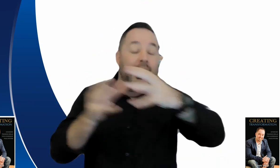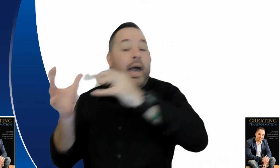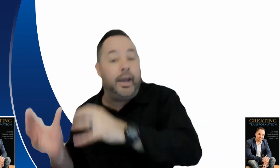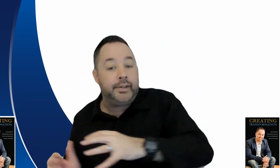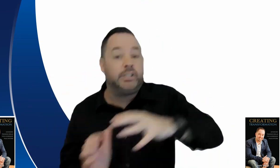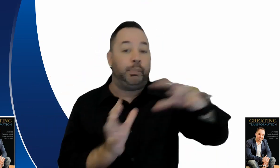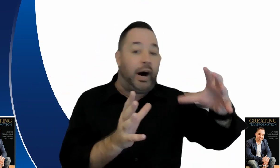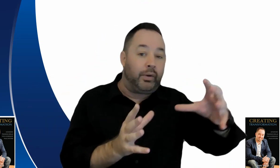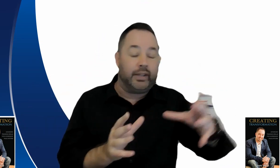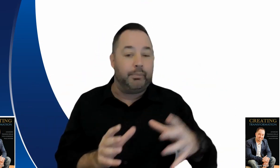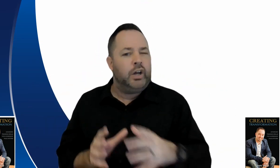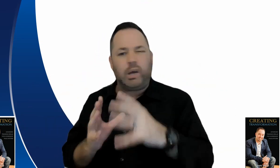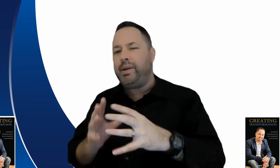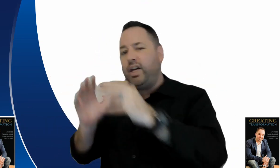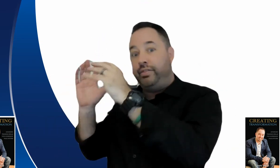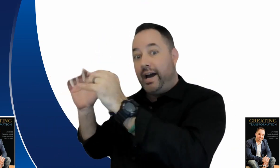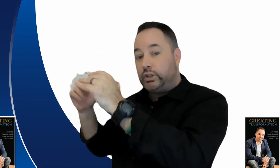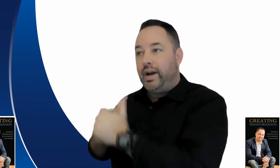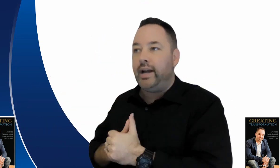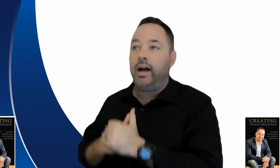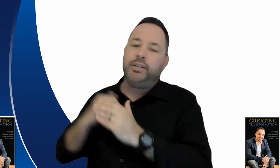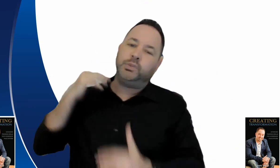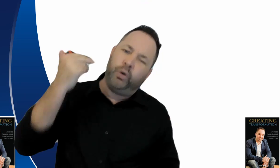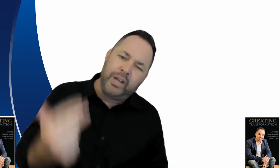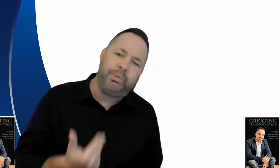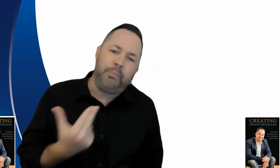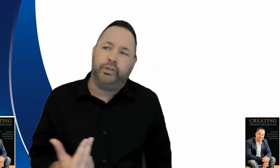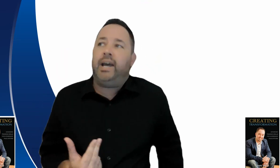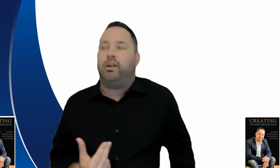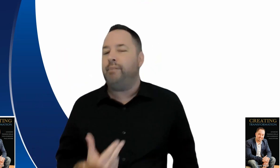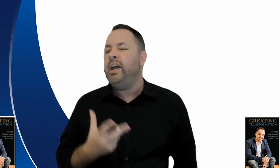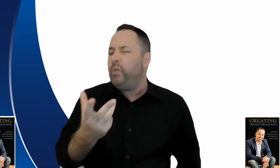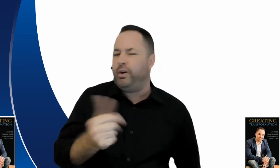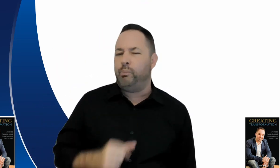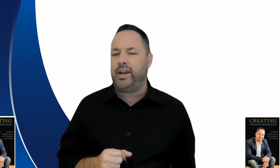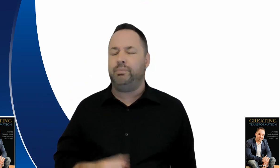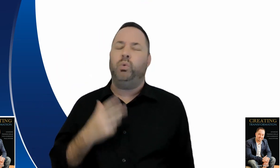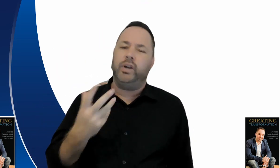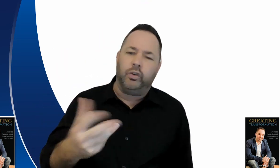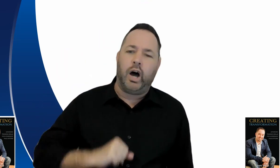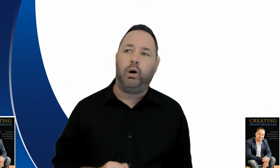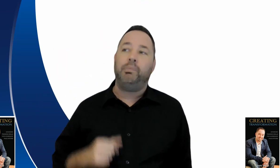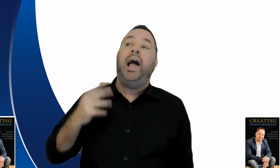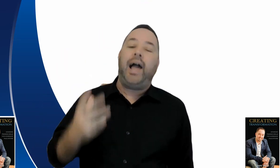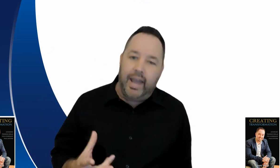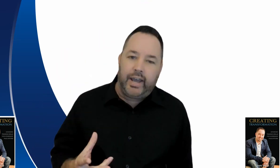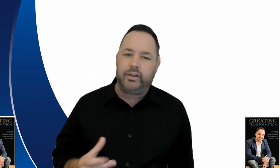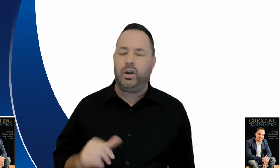them and inspiring them don't be that trainer that's putting people down right we've all met them we all know them and